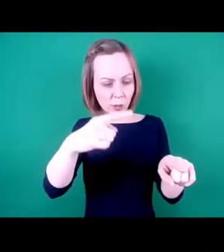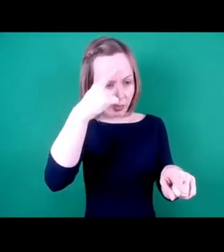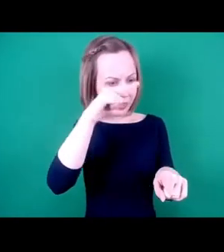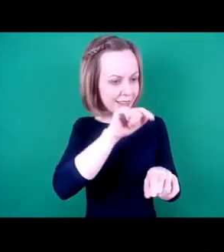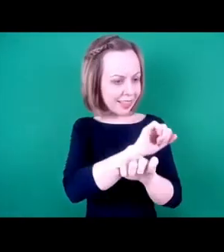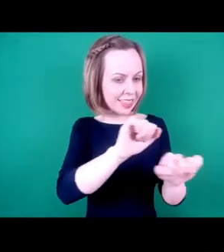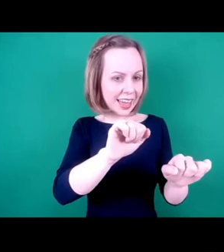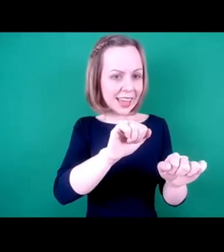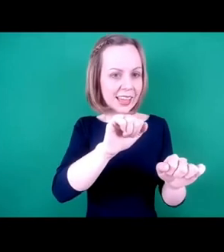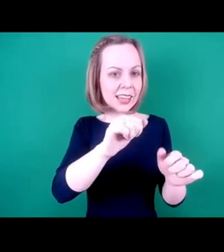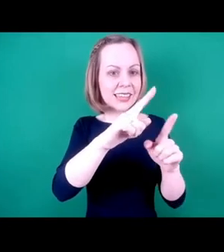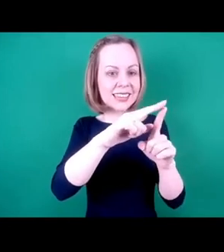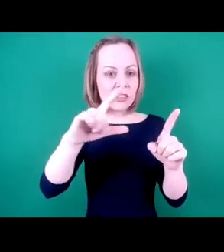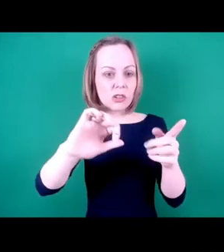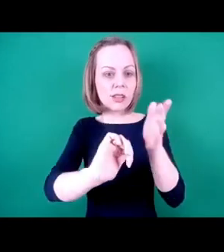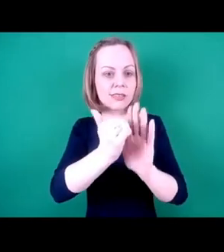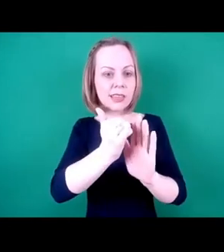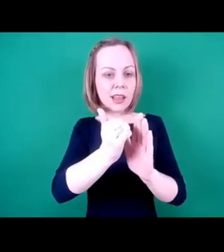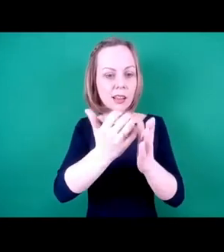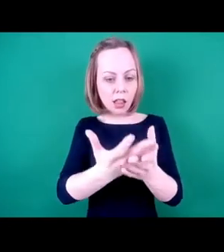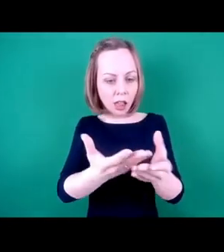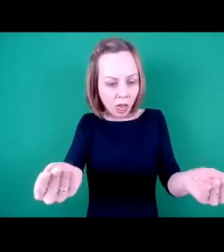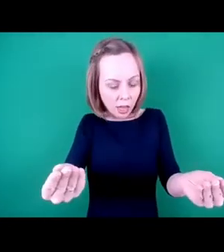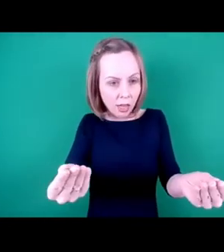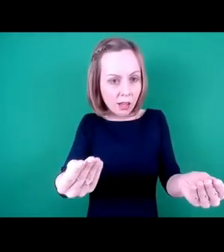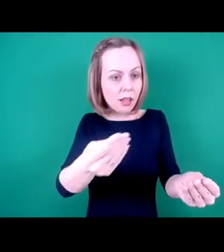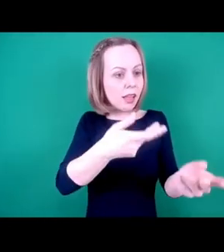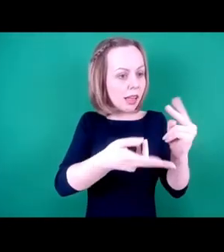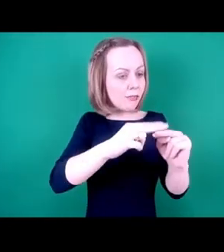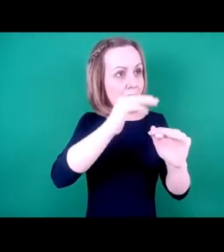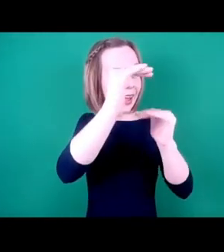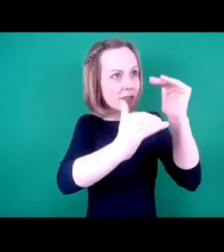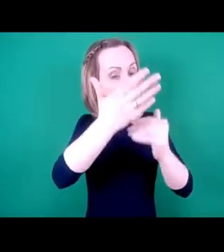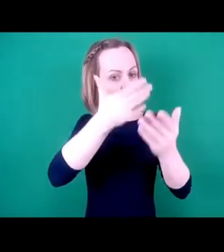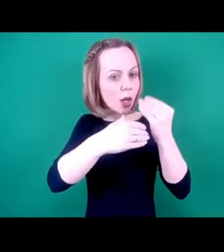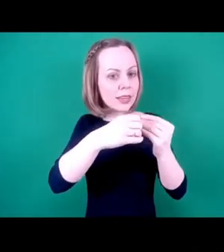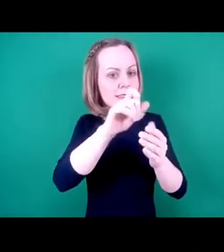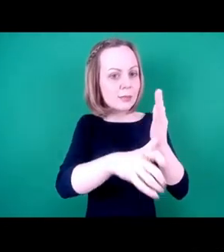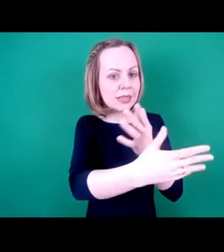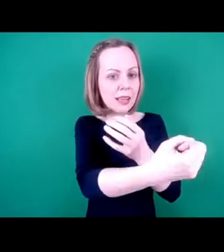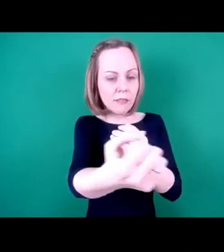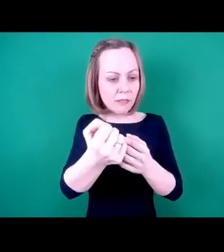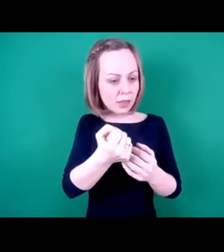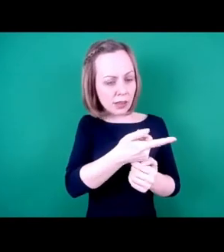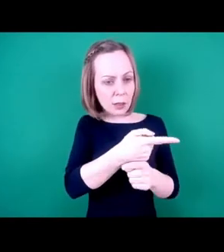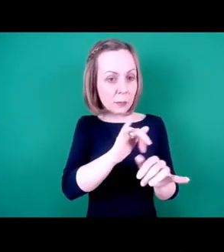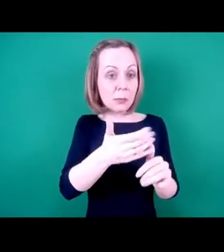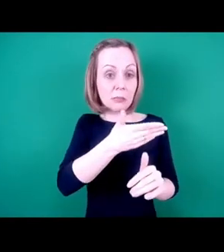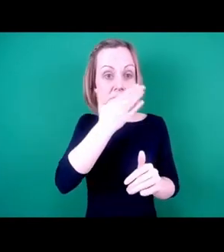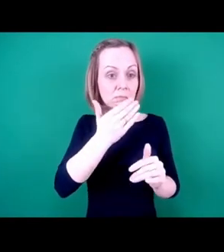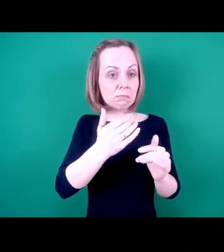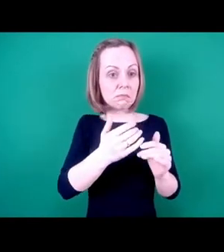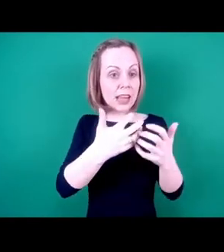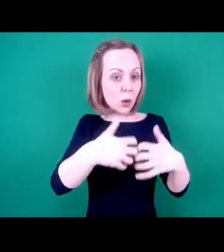for adults with learning disabilities. A lack of equipment and IT support at home is a real challenge